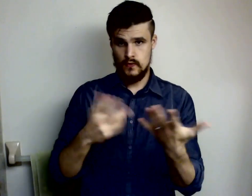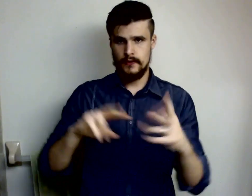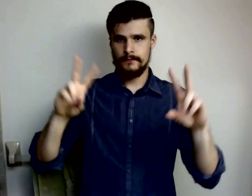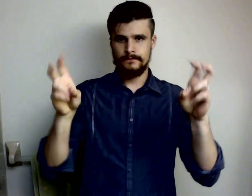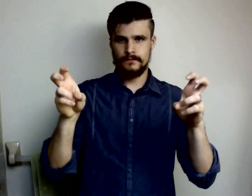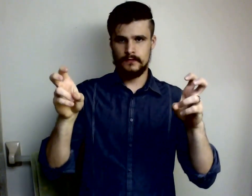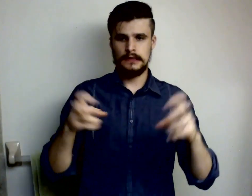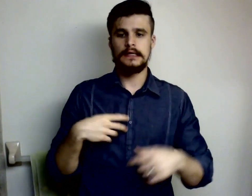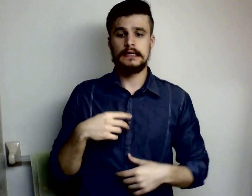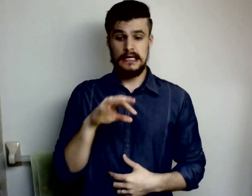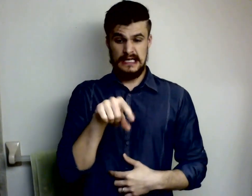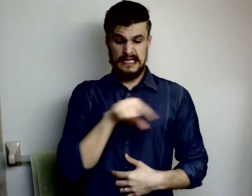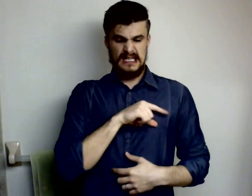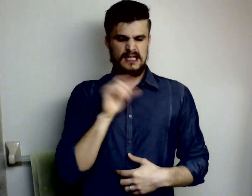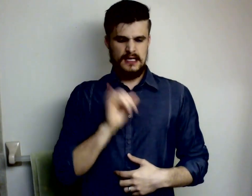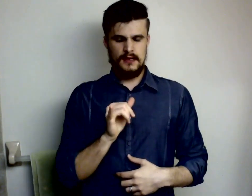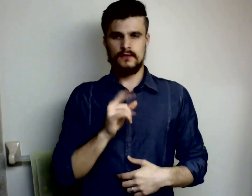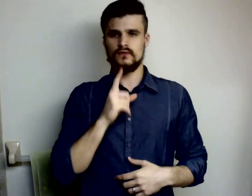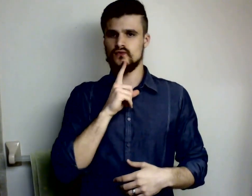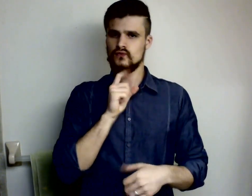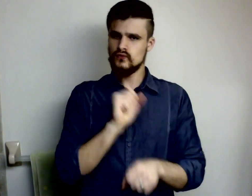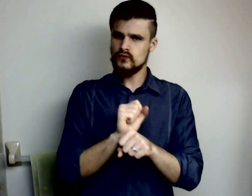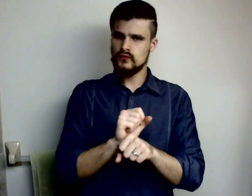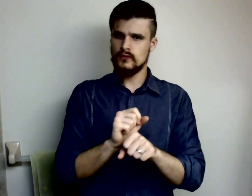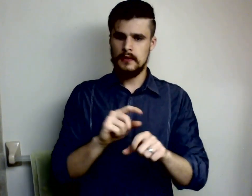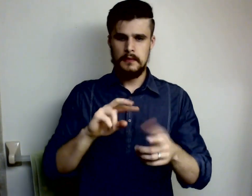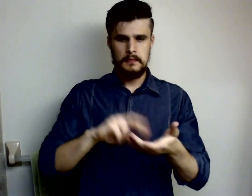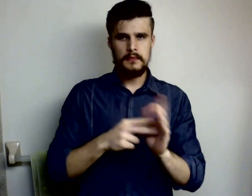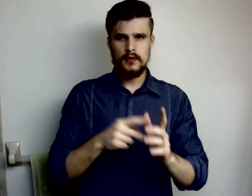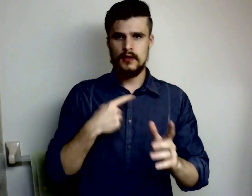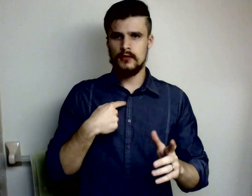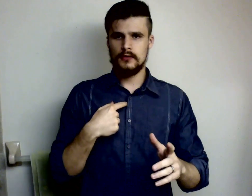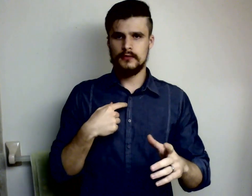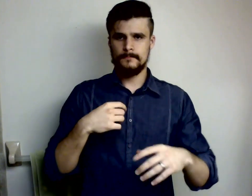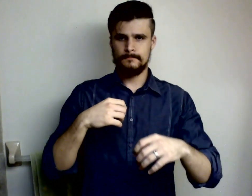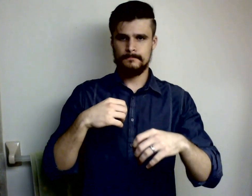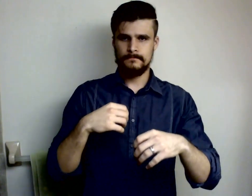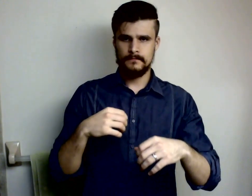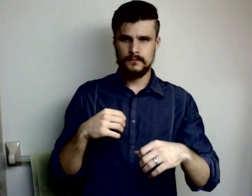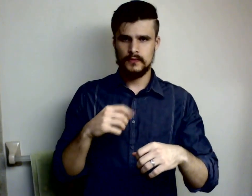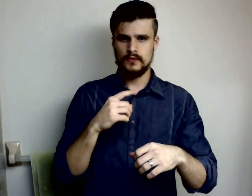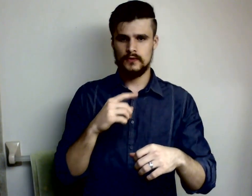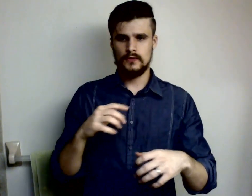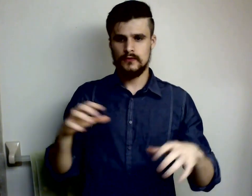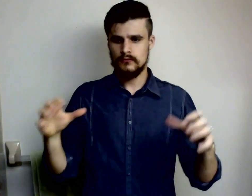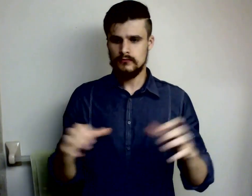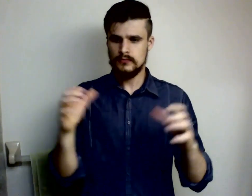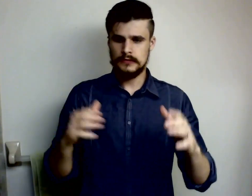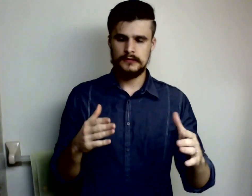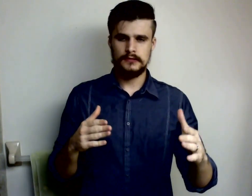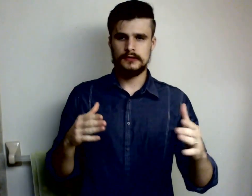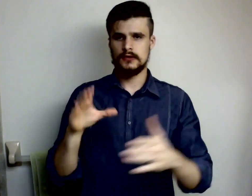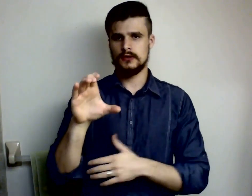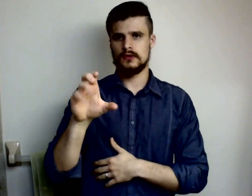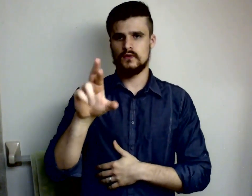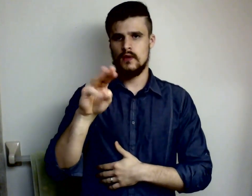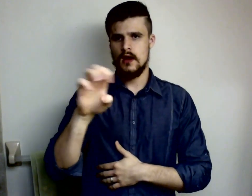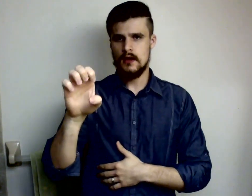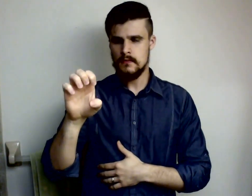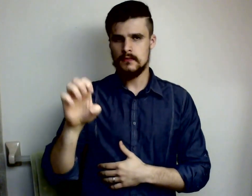reality that i have committed an offense or a crime you and i have a tendency to say things like i just feel so guilty